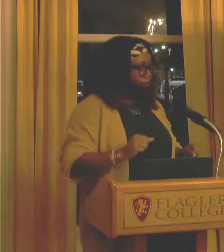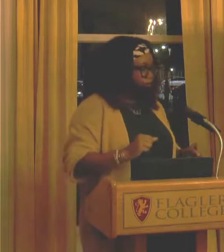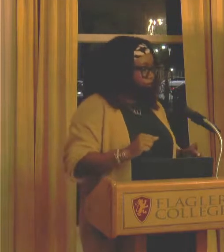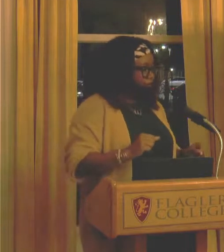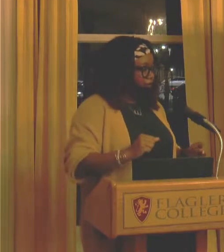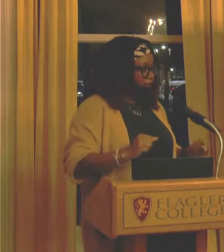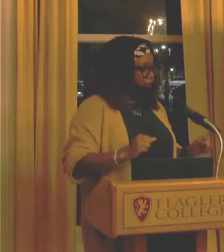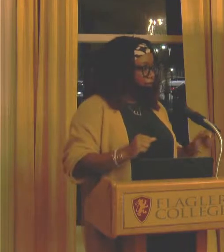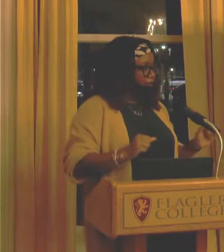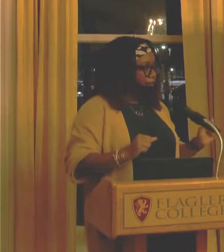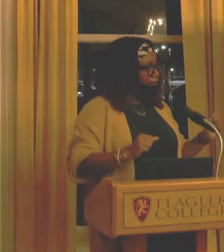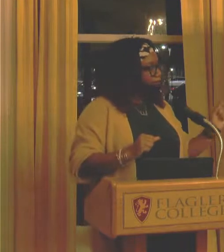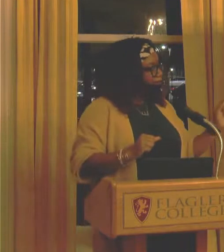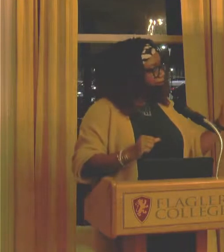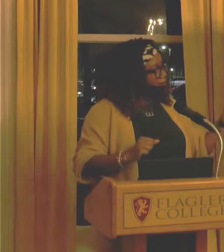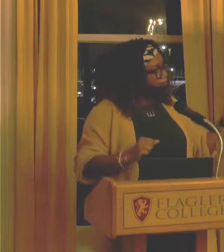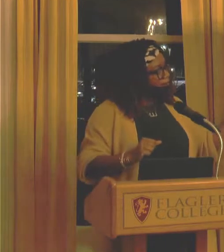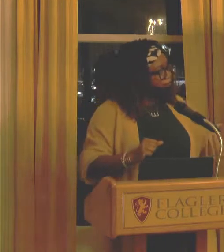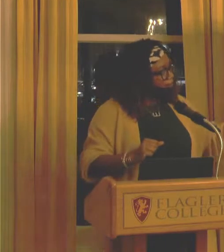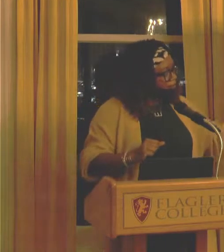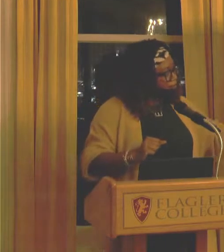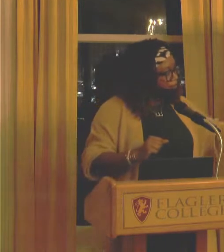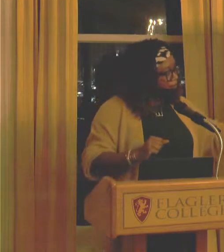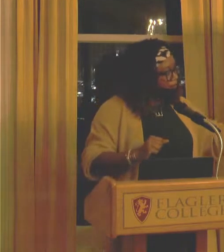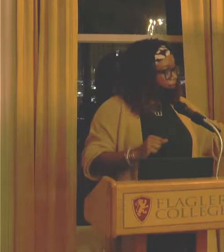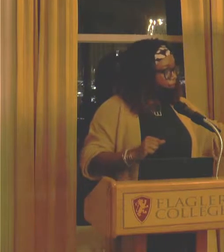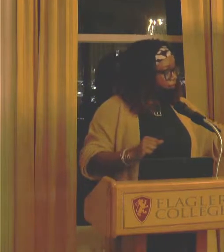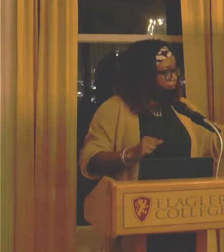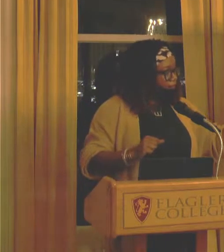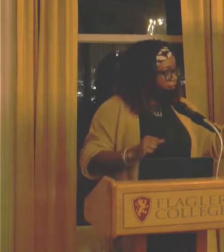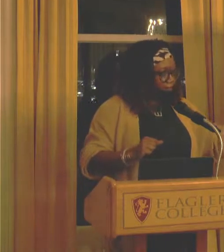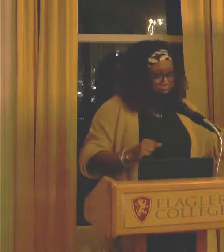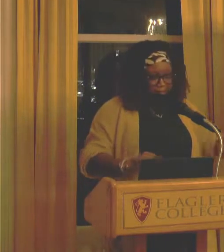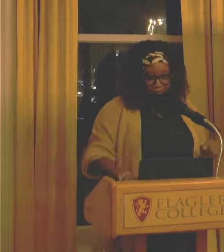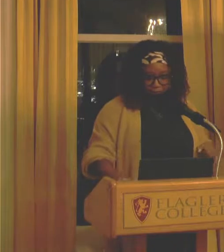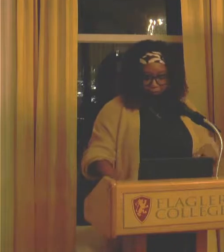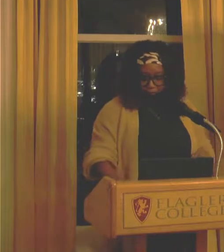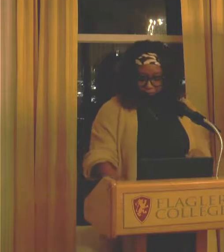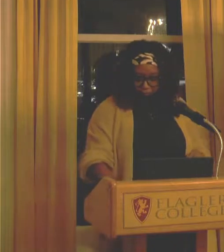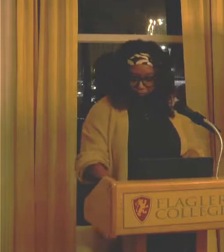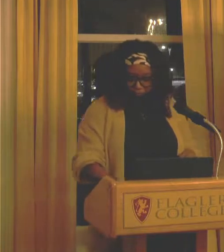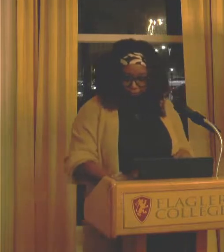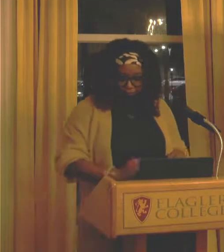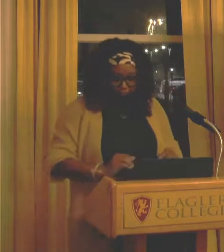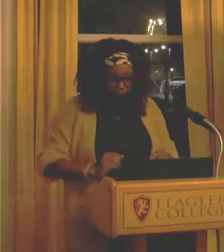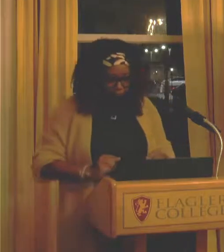until 2015. So, this was from my first show in Jacksonville.